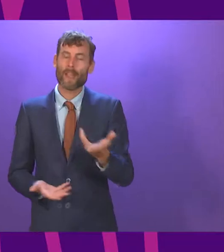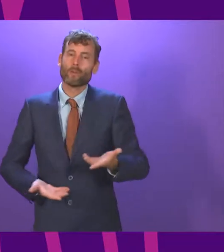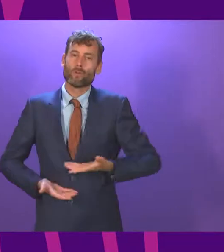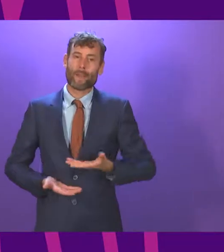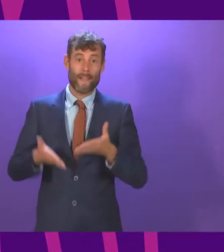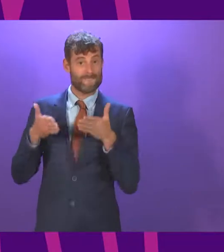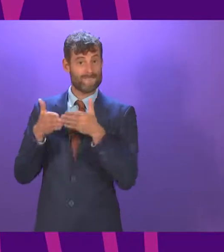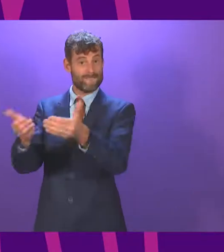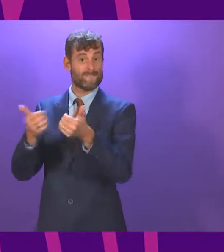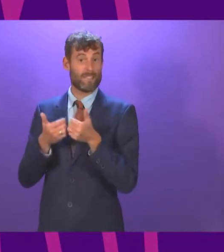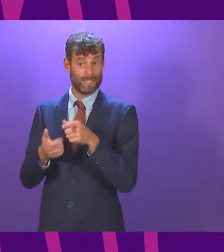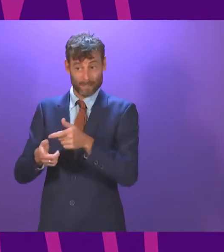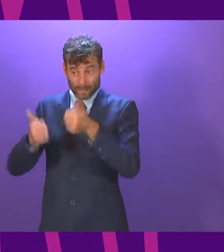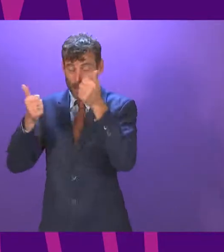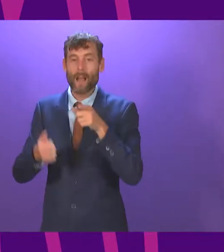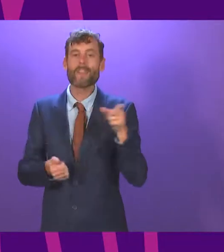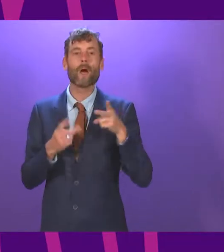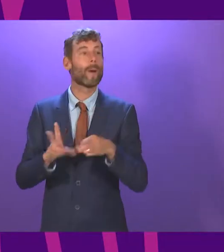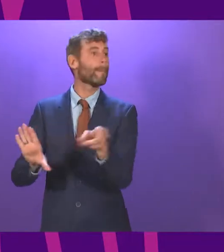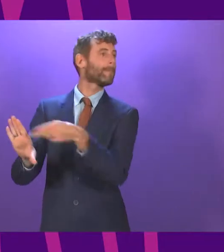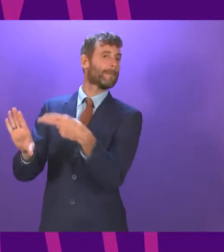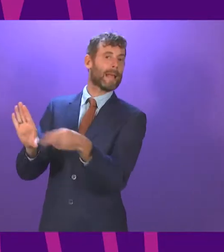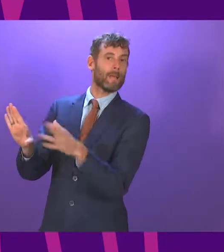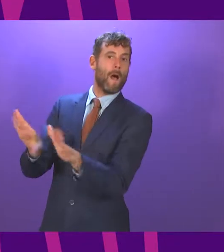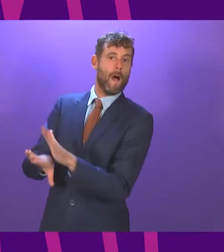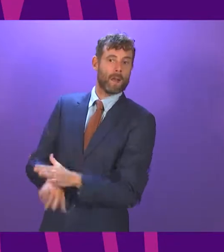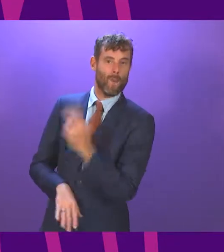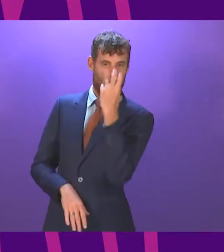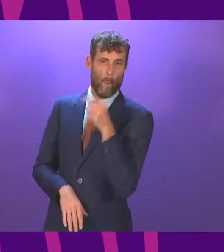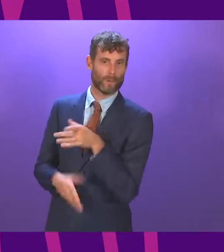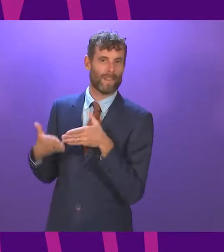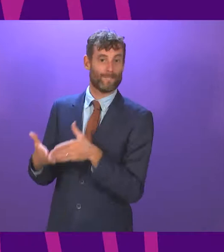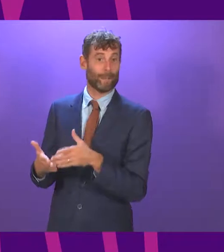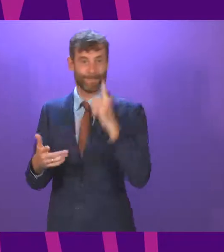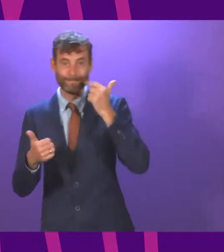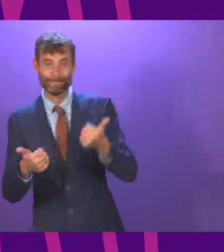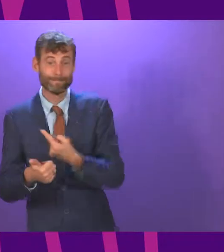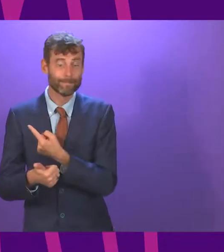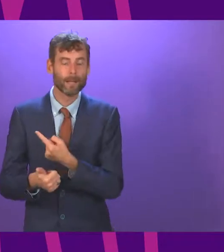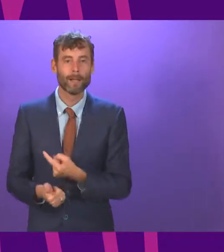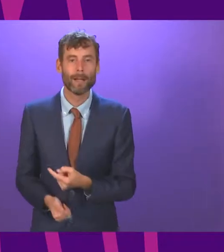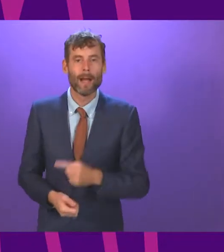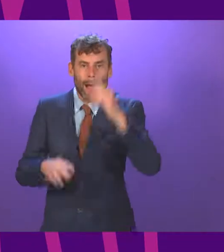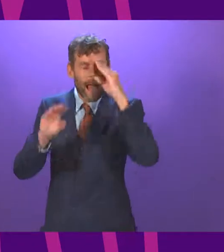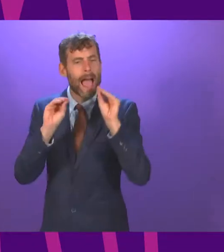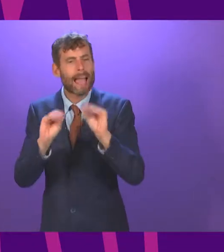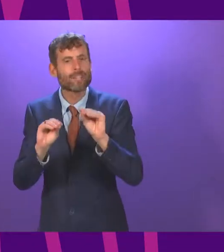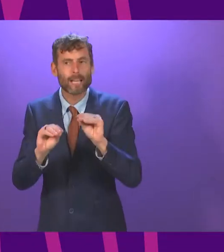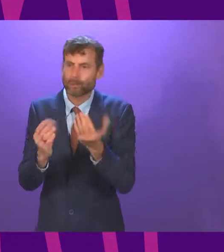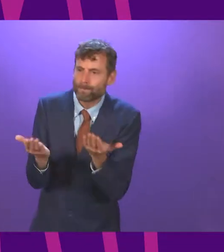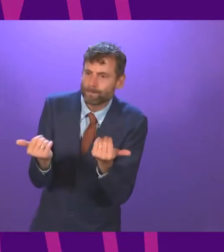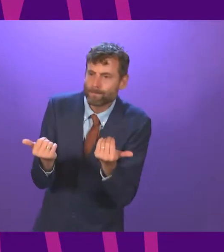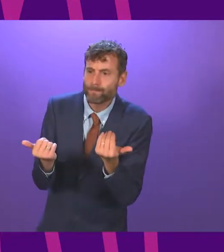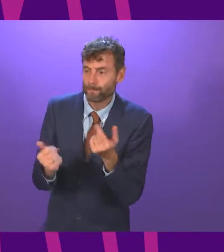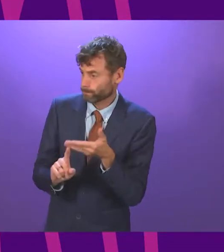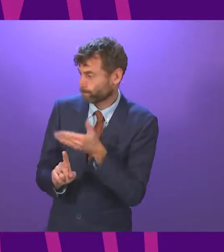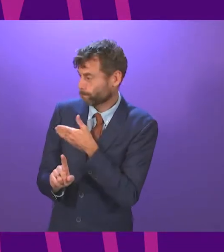actually work. They just paint over the cracks and hope no one notices. What about education? Our young people continue to be let down by